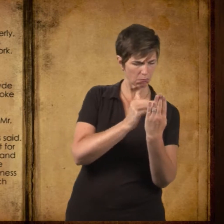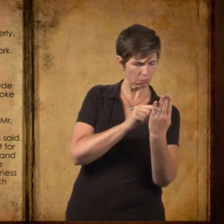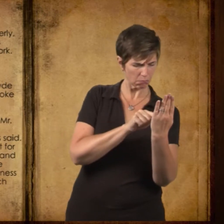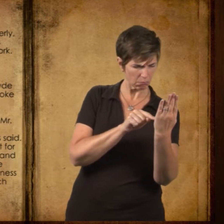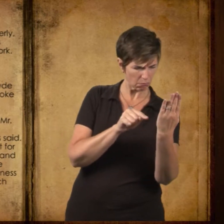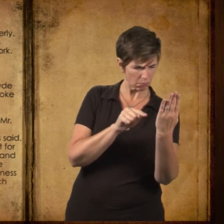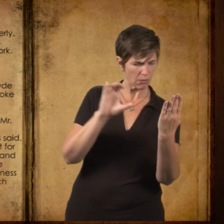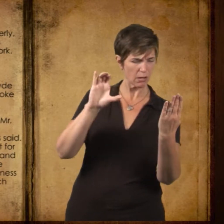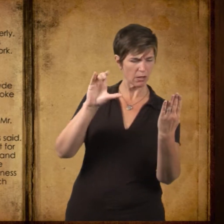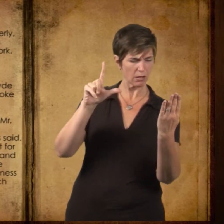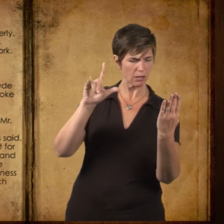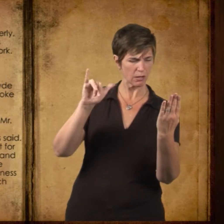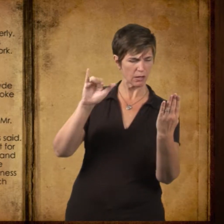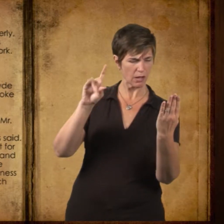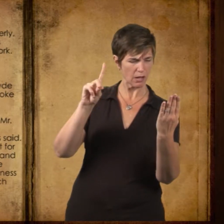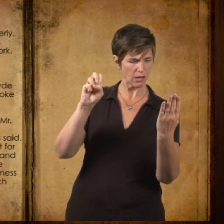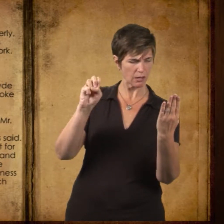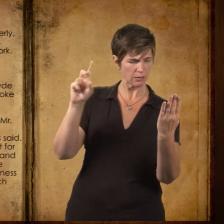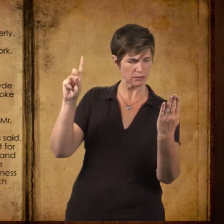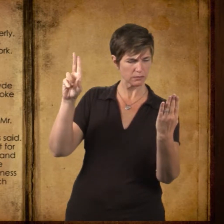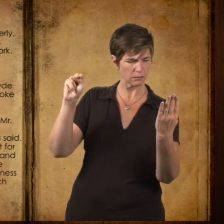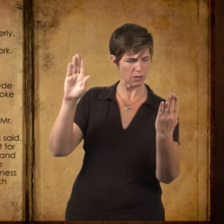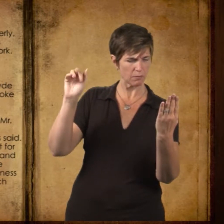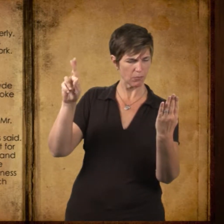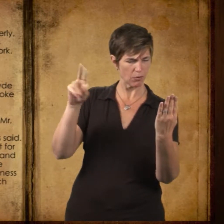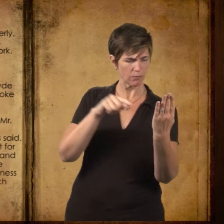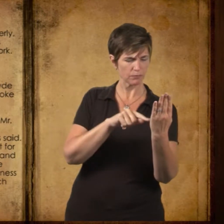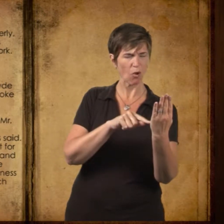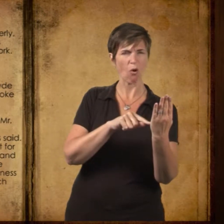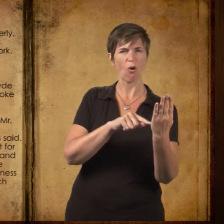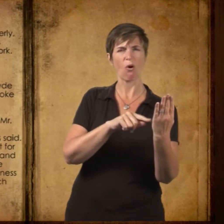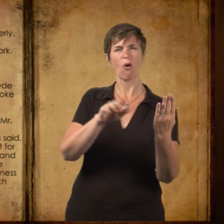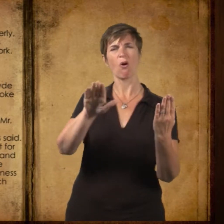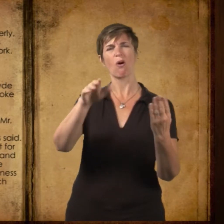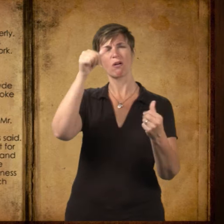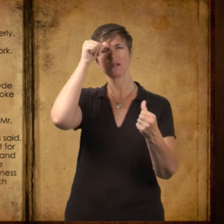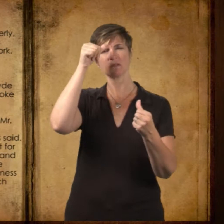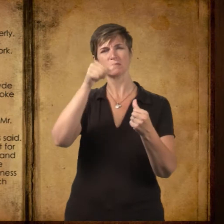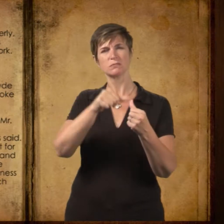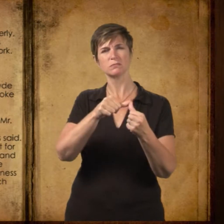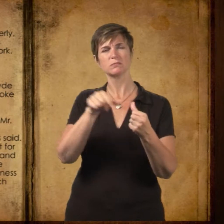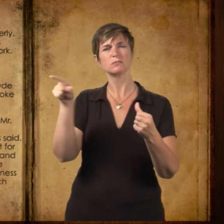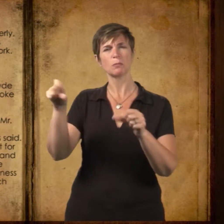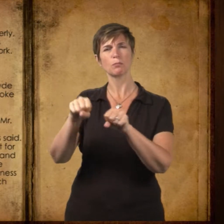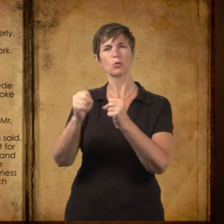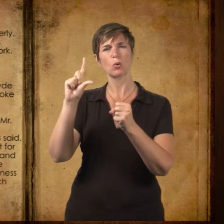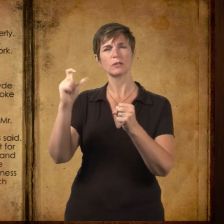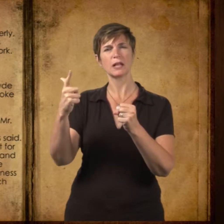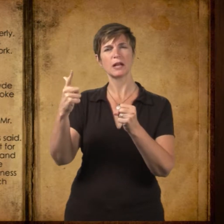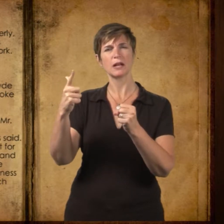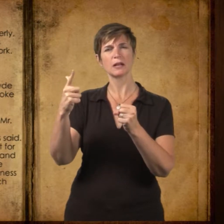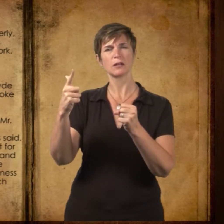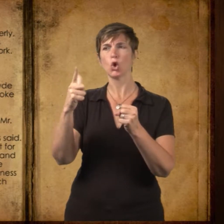Clyde Dunbar, he said. That's right. He broke his leg, hadn't he? Who's drawing for him?